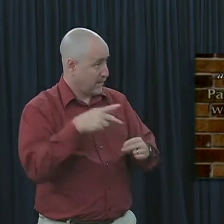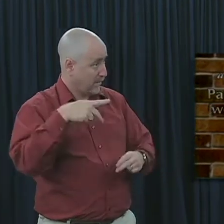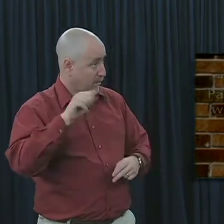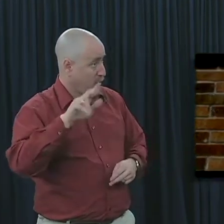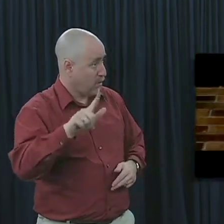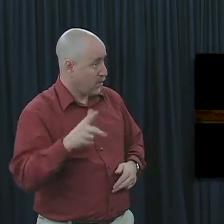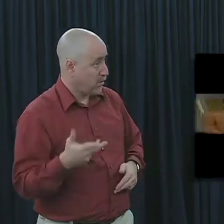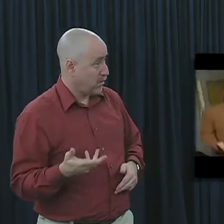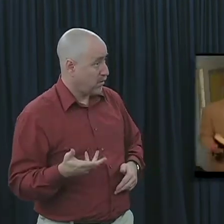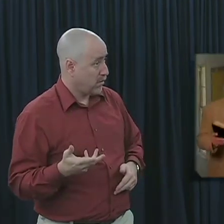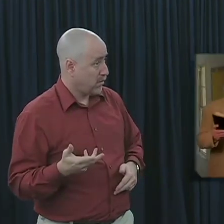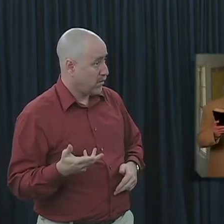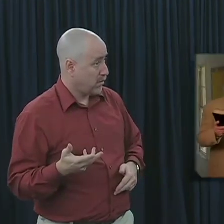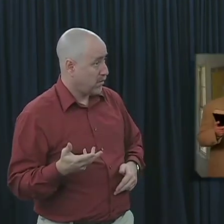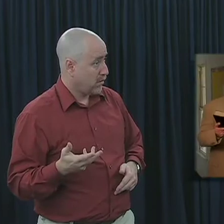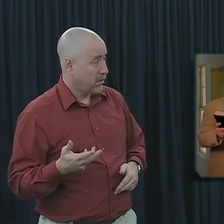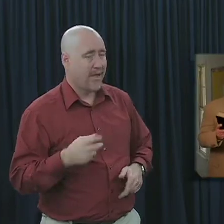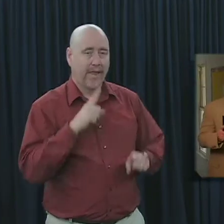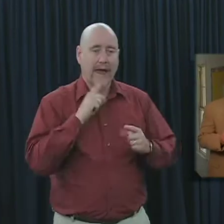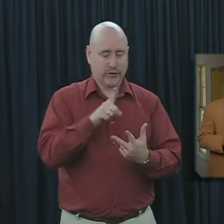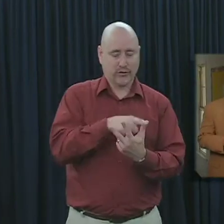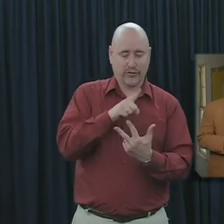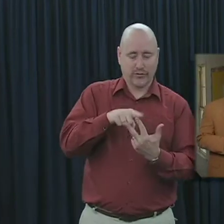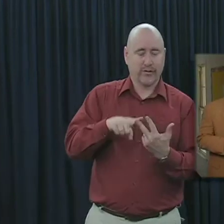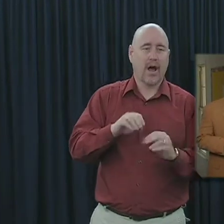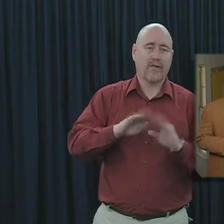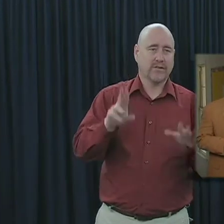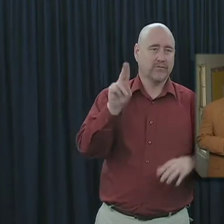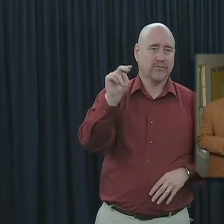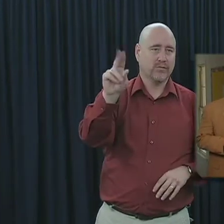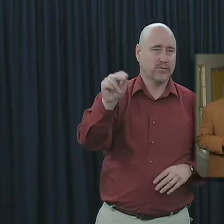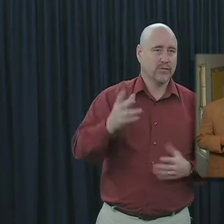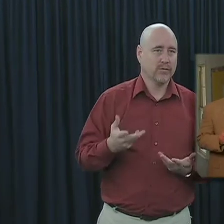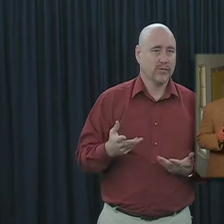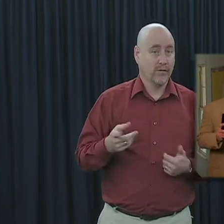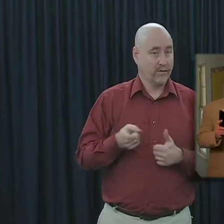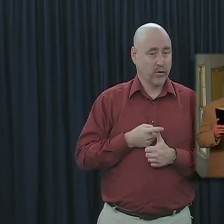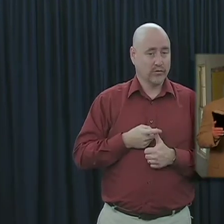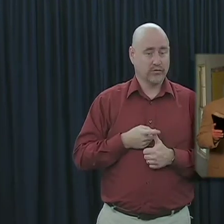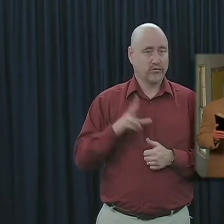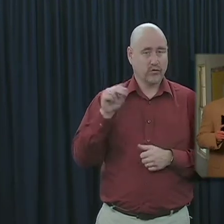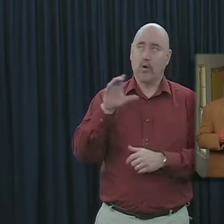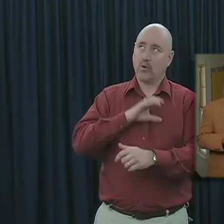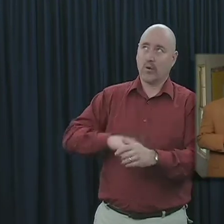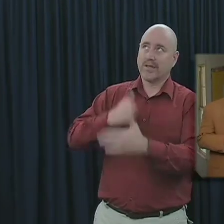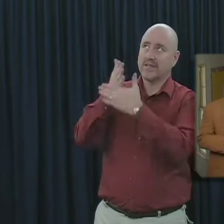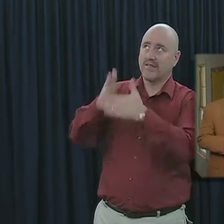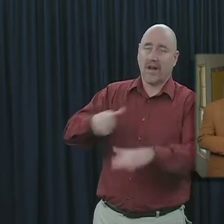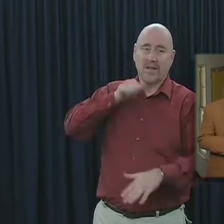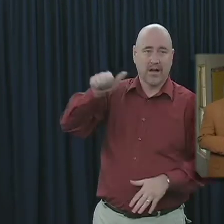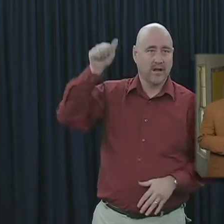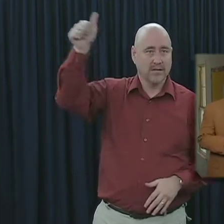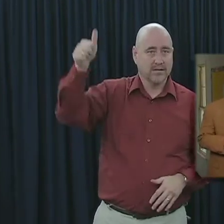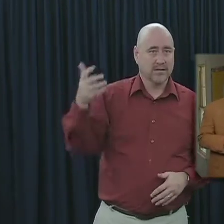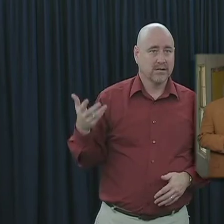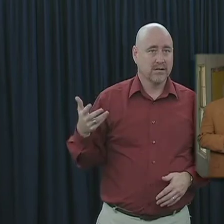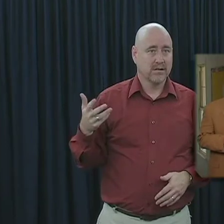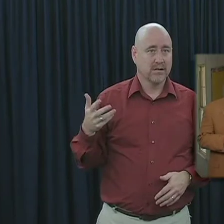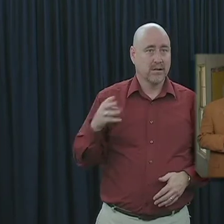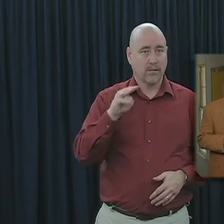name of Paul? The answers to these questions are obvious. First of all, no, Christ is not divided. In